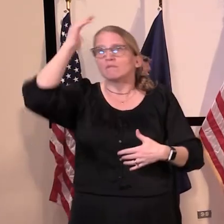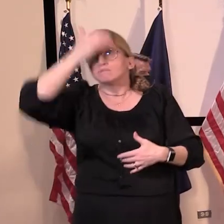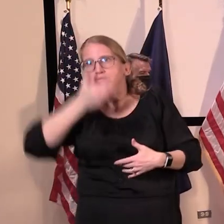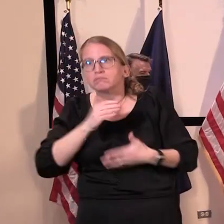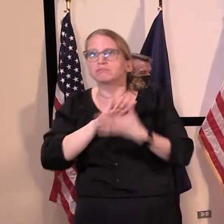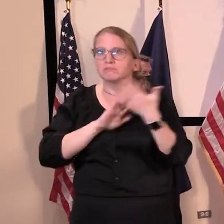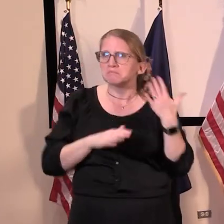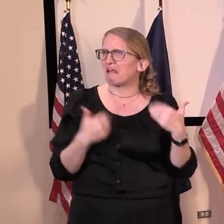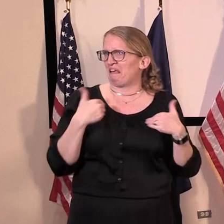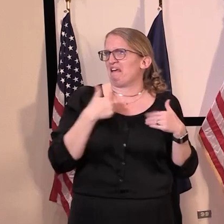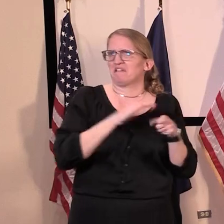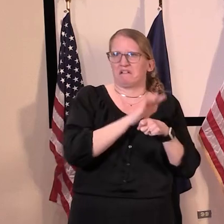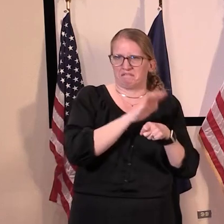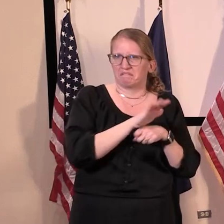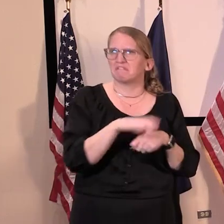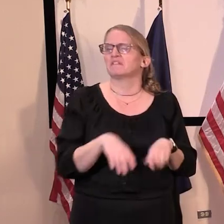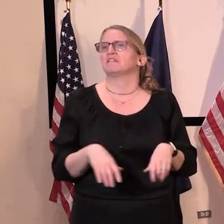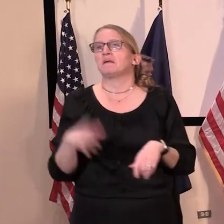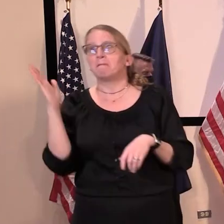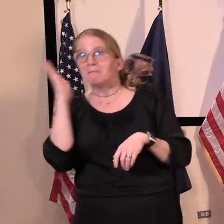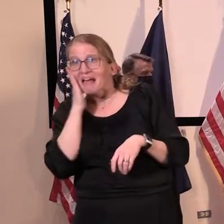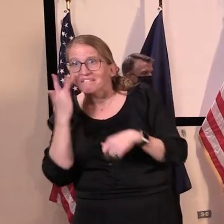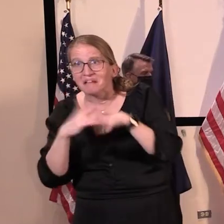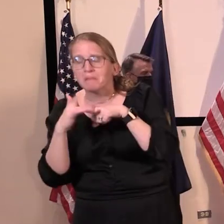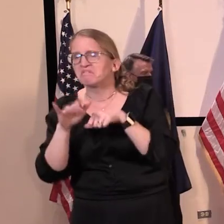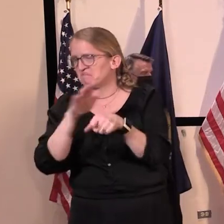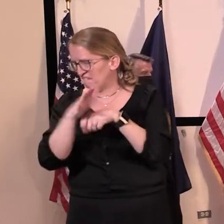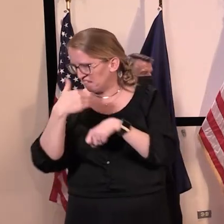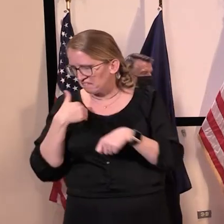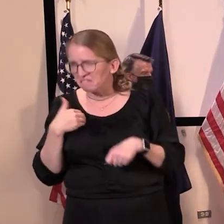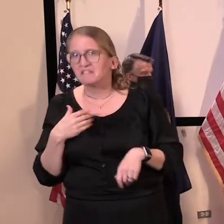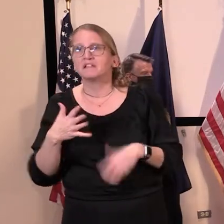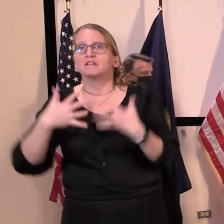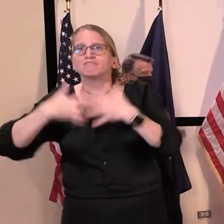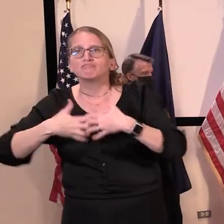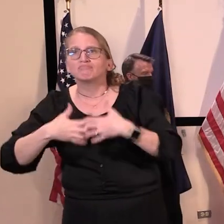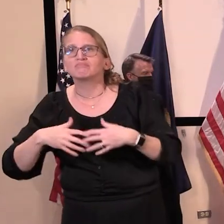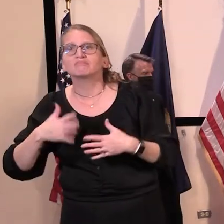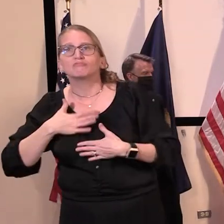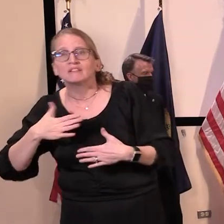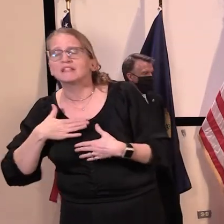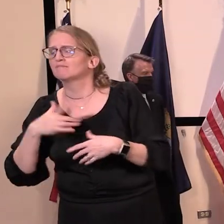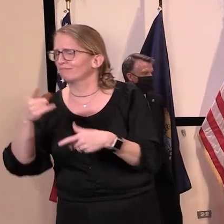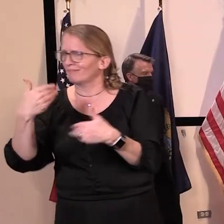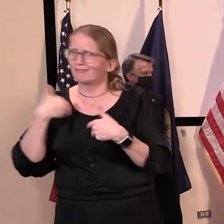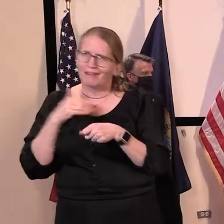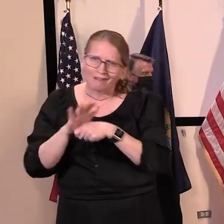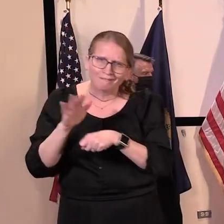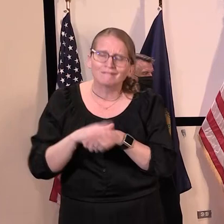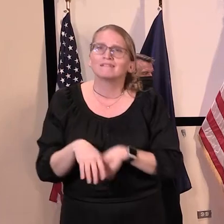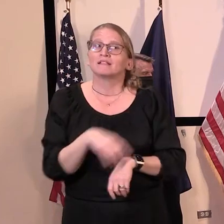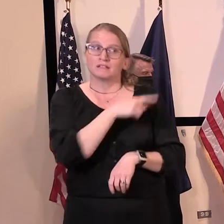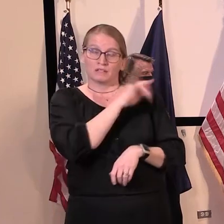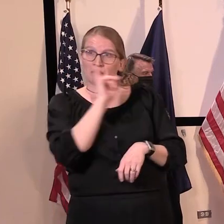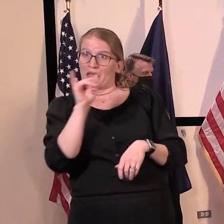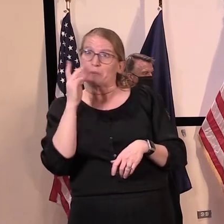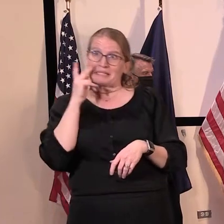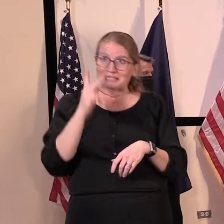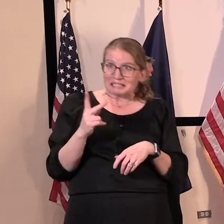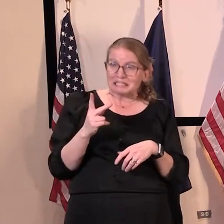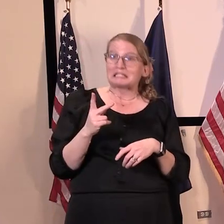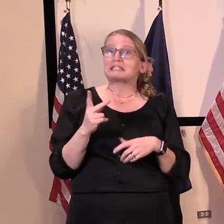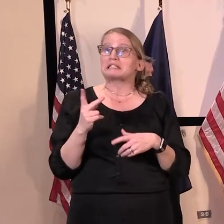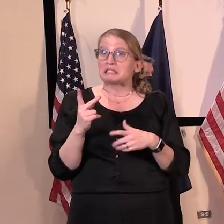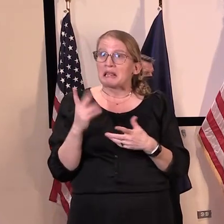Our next slide shows that the trends indicate we are continuing to see improvement in our actual hospital